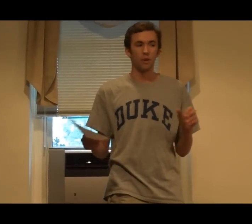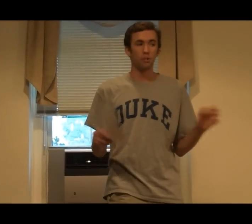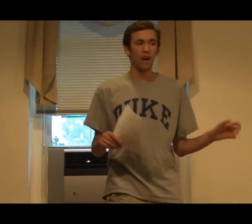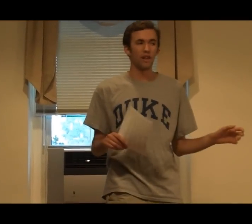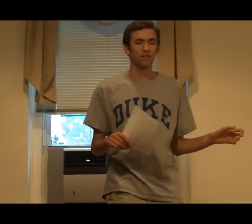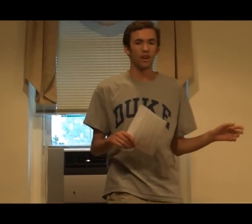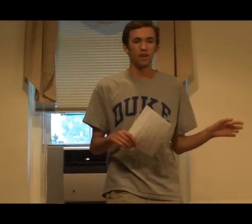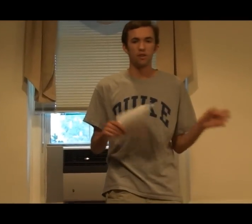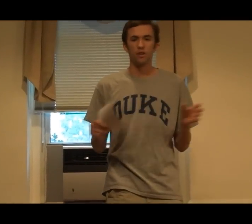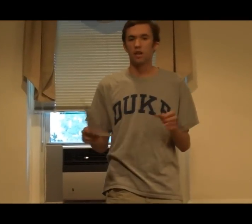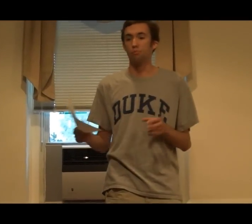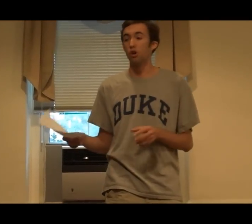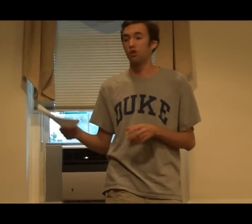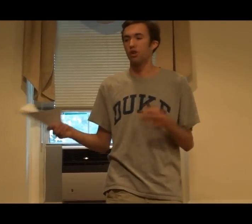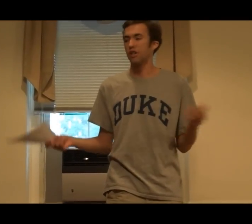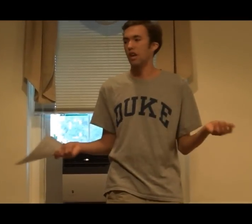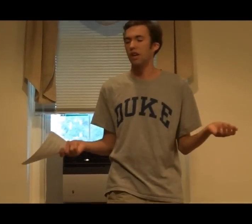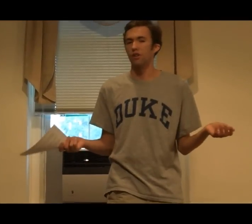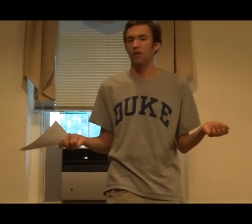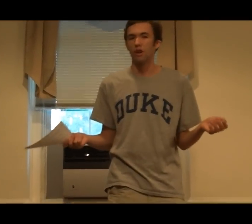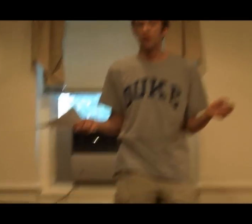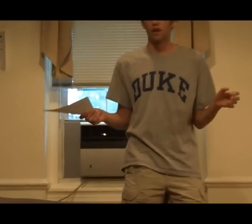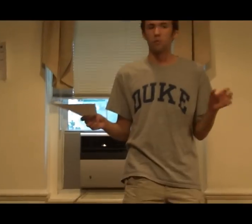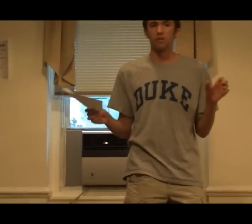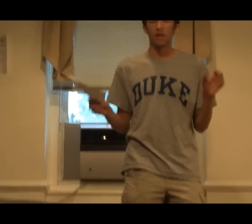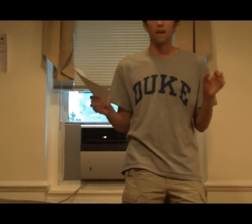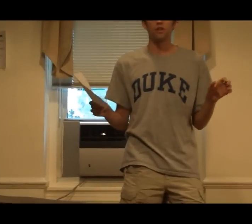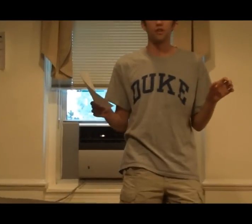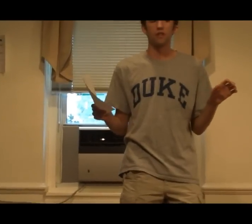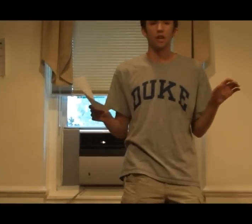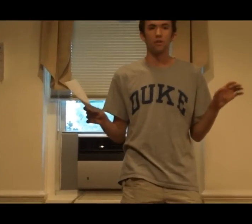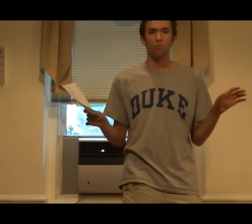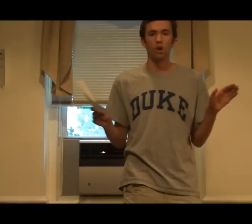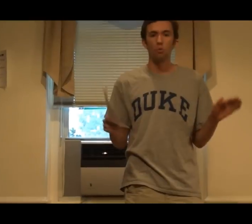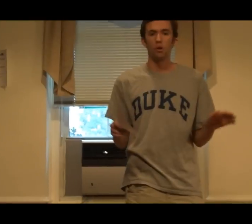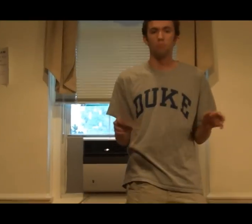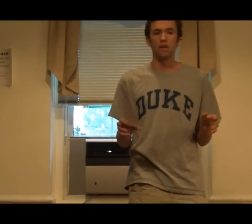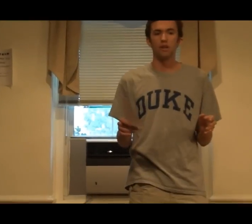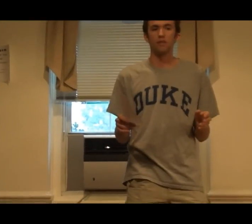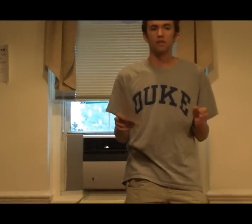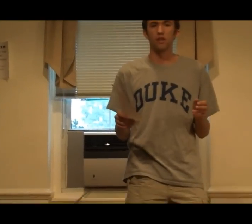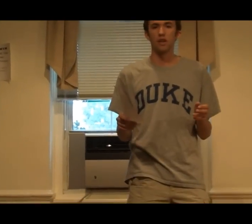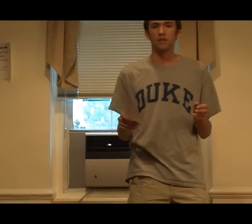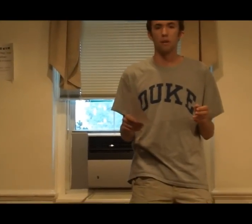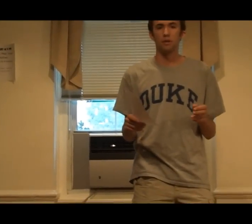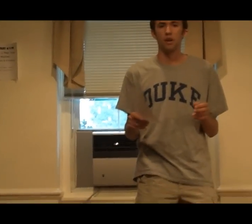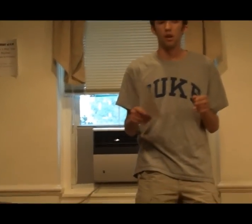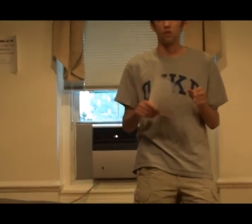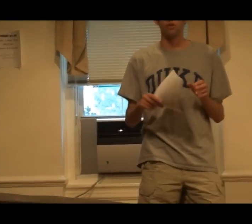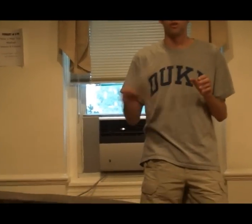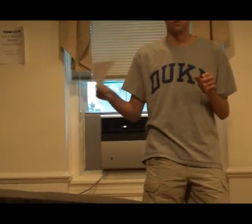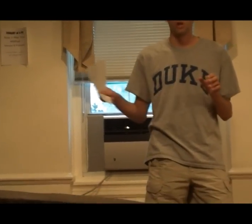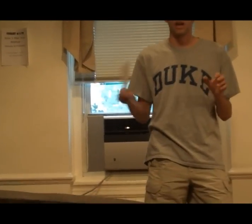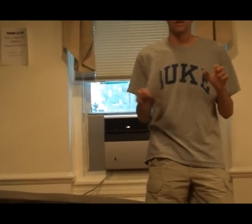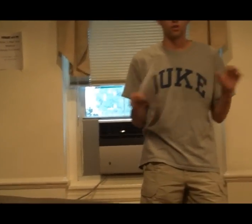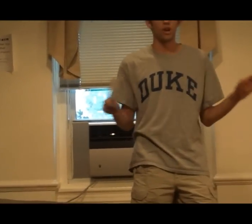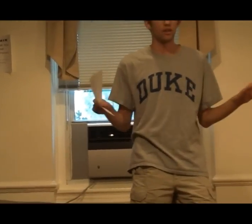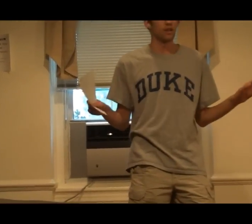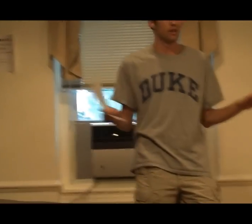apply that sign to, like, a book or a container. In other words, they have to understand what opening means as a concept in order to apply it directly to